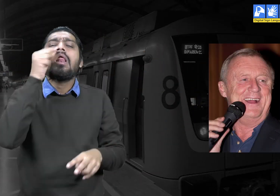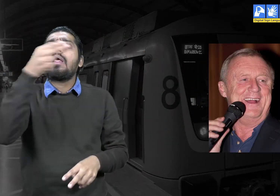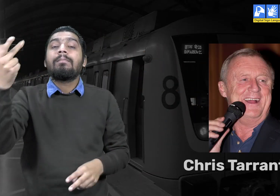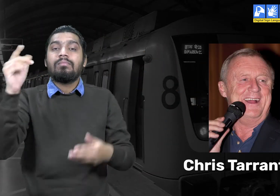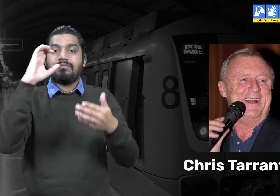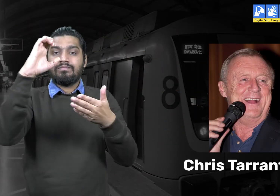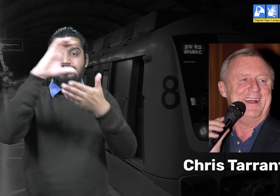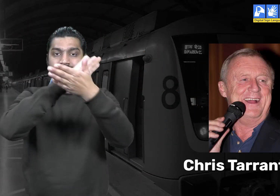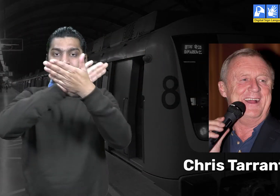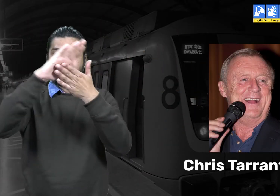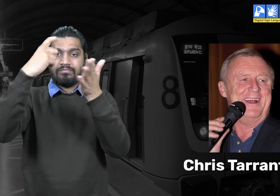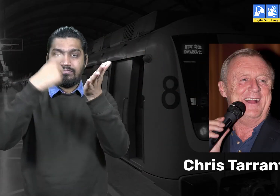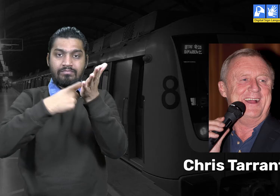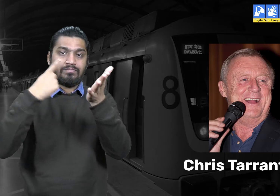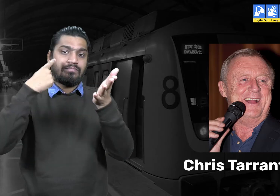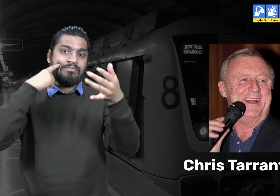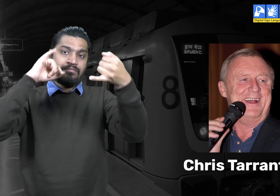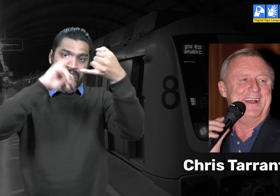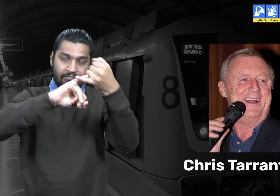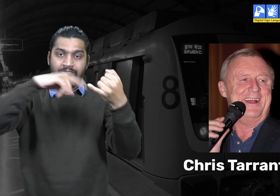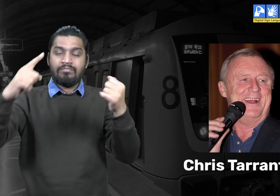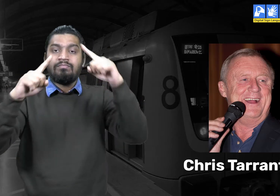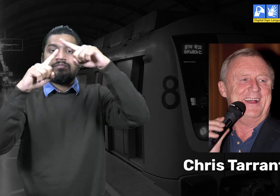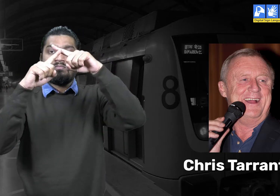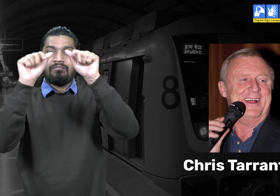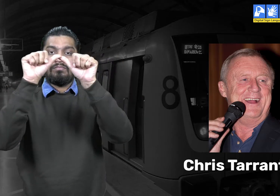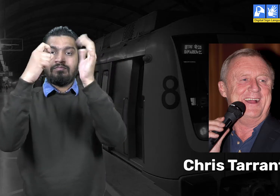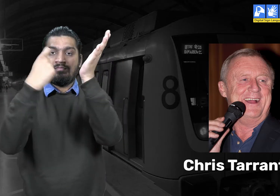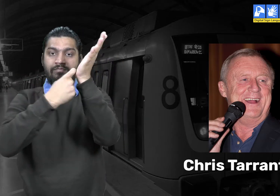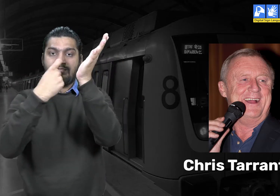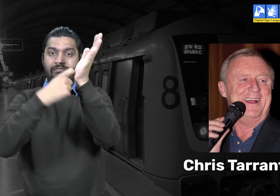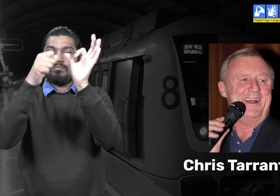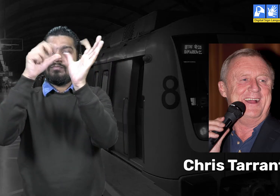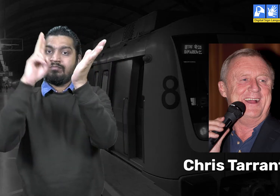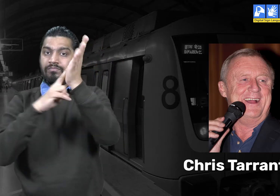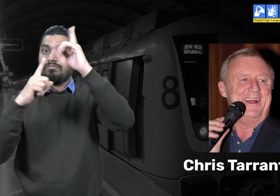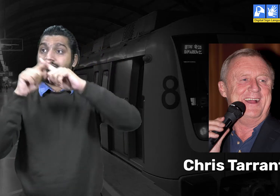by Chris Tarrant.